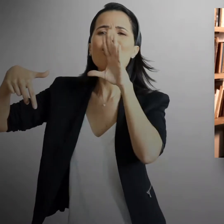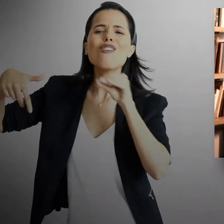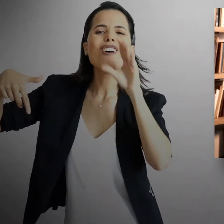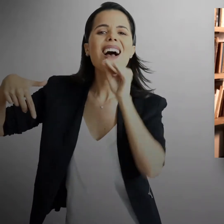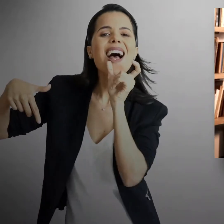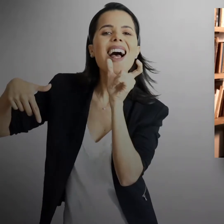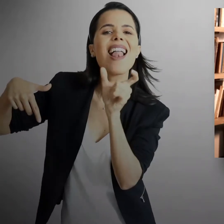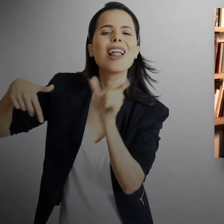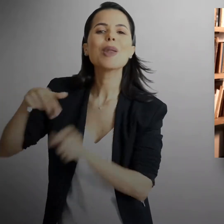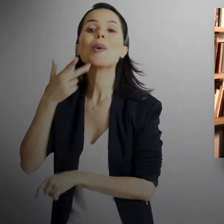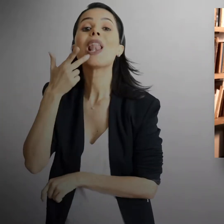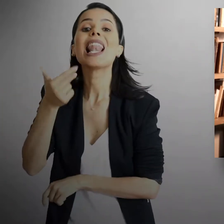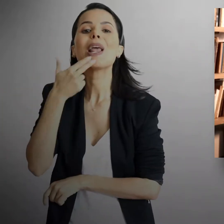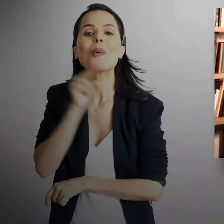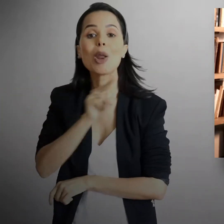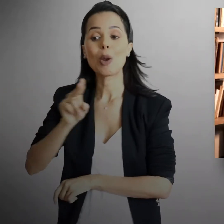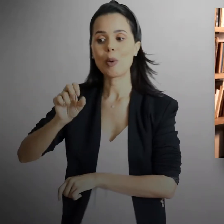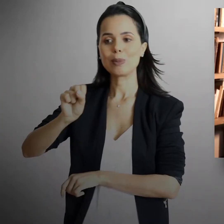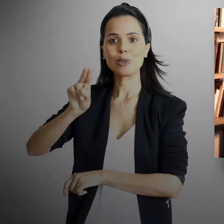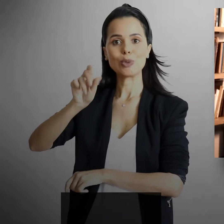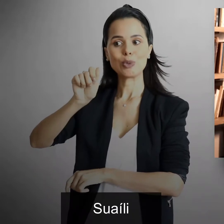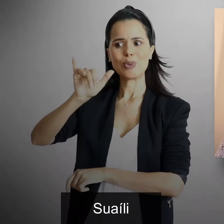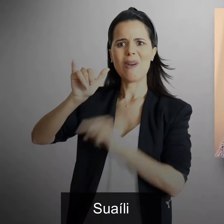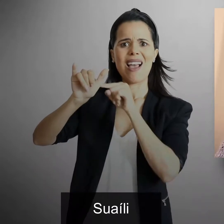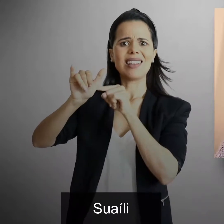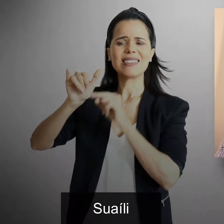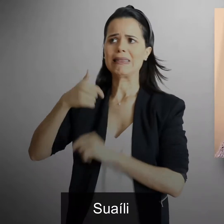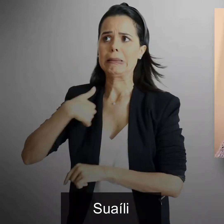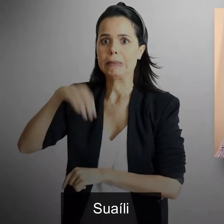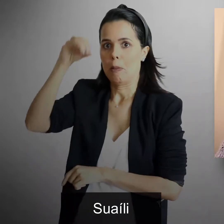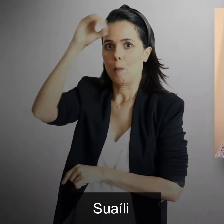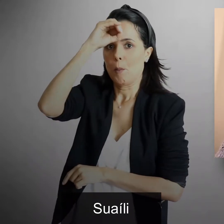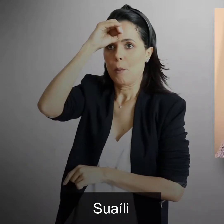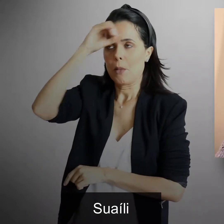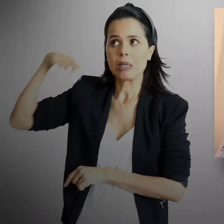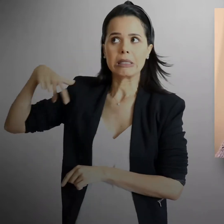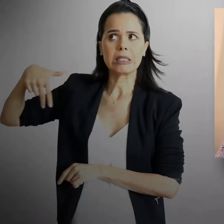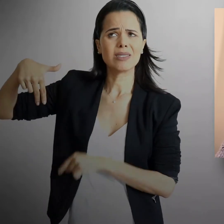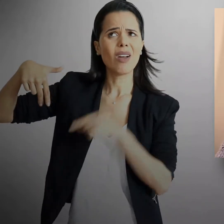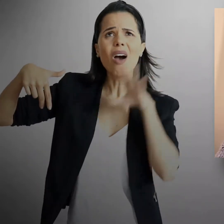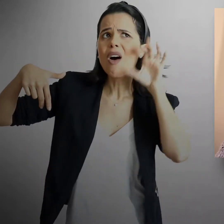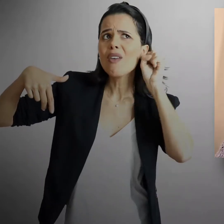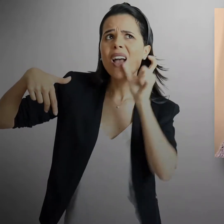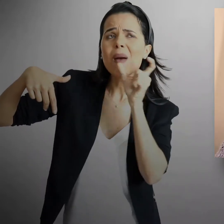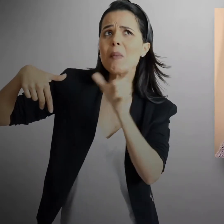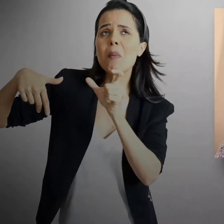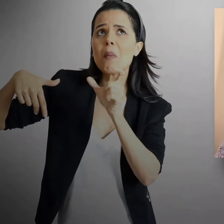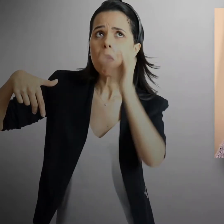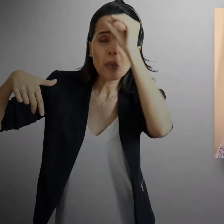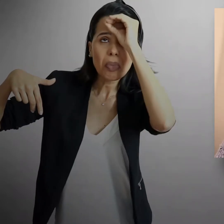speaking Swahili, I'm not going to understand a word. Though I will recognize that it's a language. I won't understand